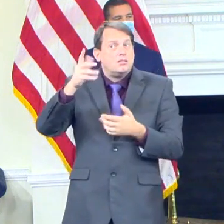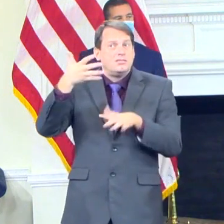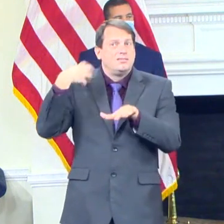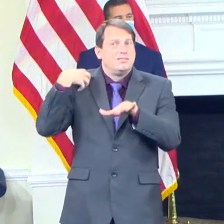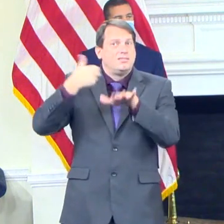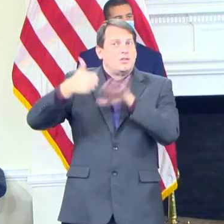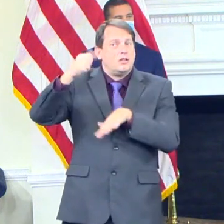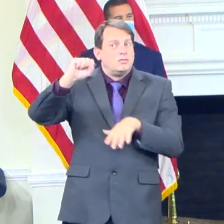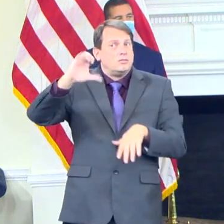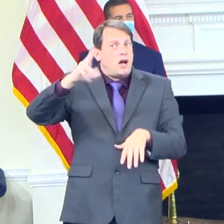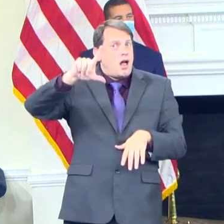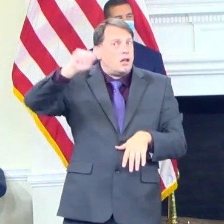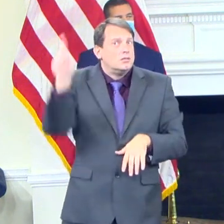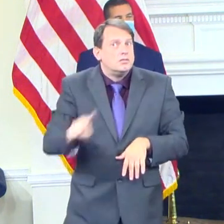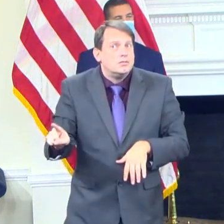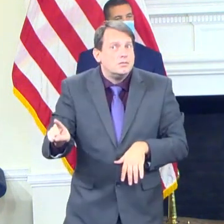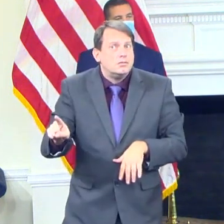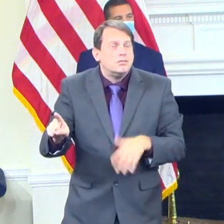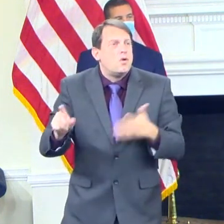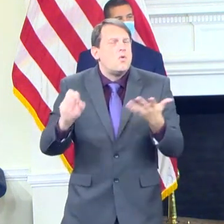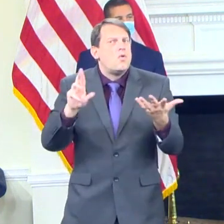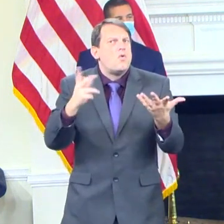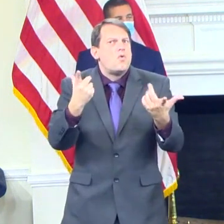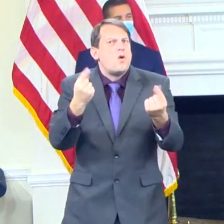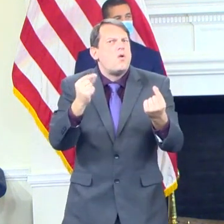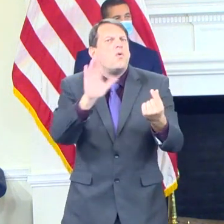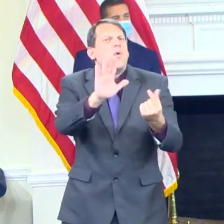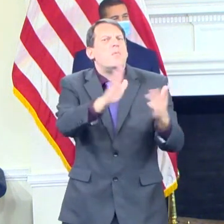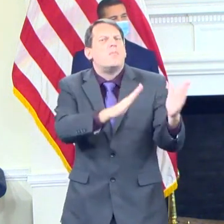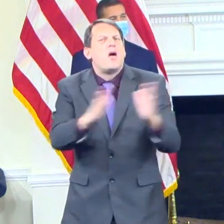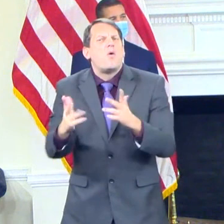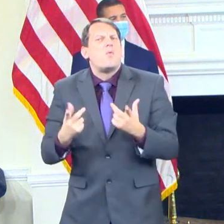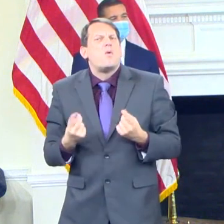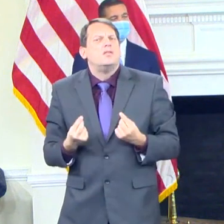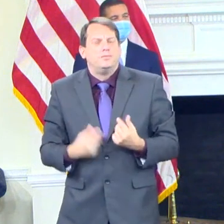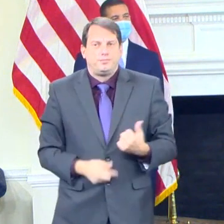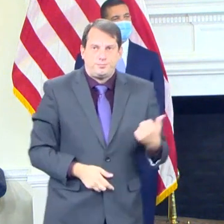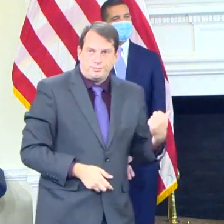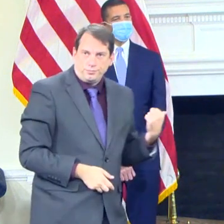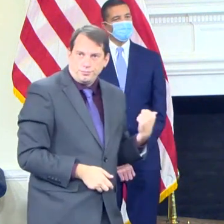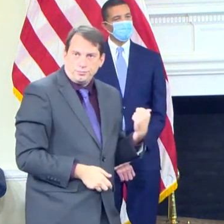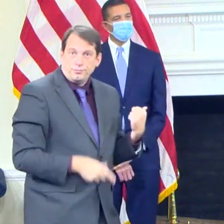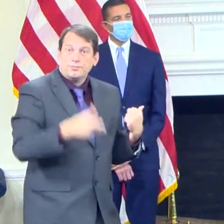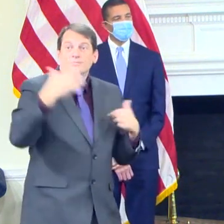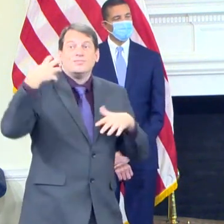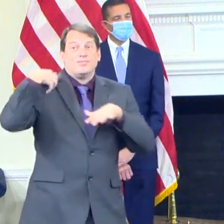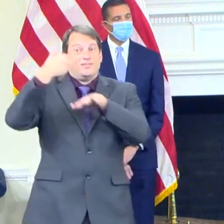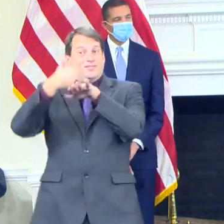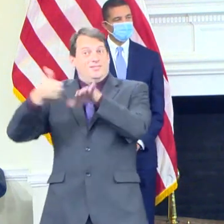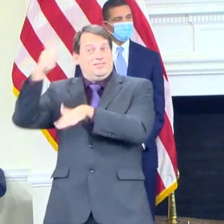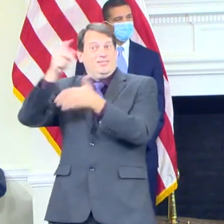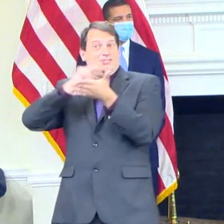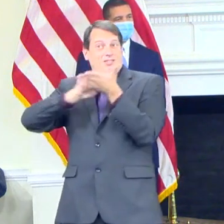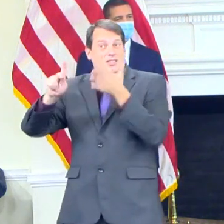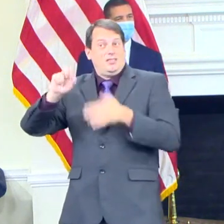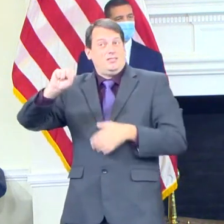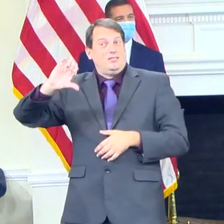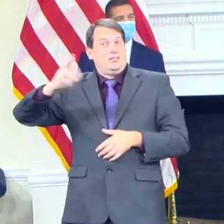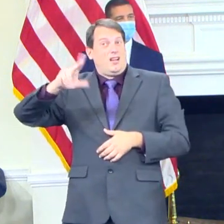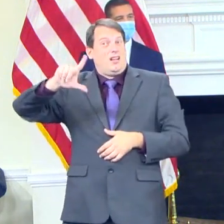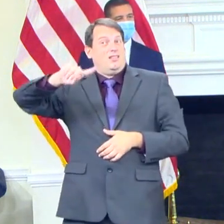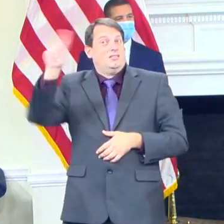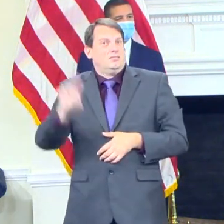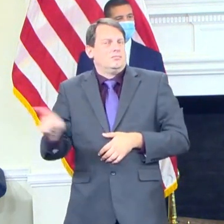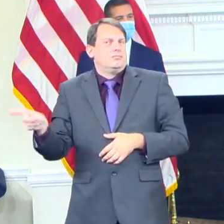Secretary Schultz has done an incredible job for us for the past seven years. She's been a friend for a long time, served in the legislature